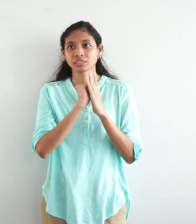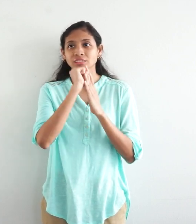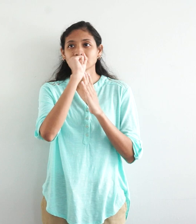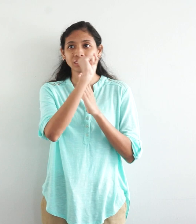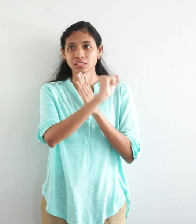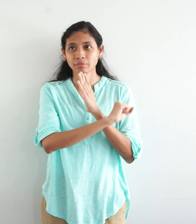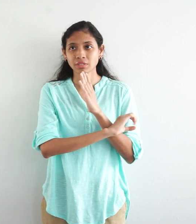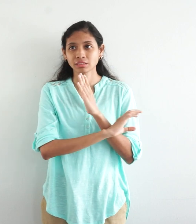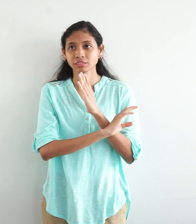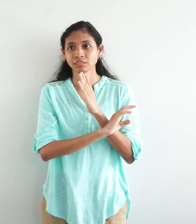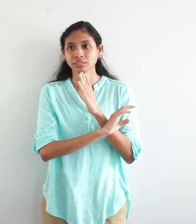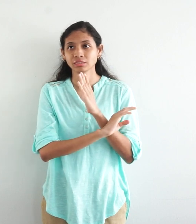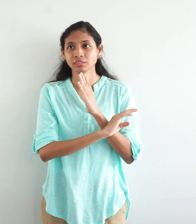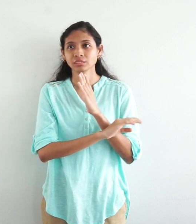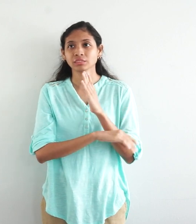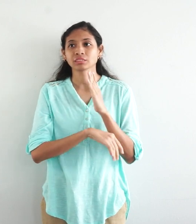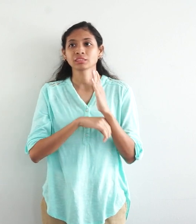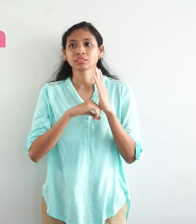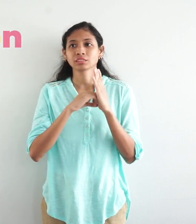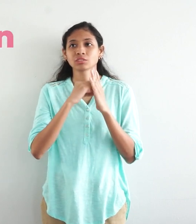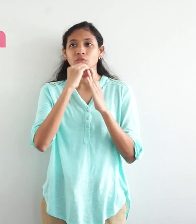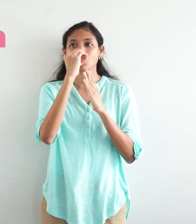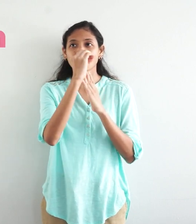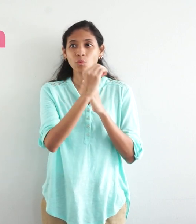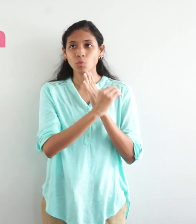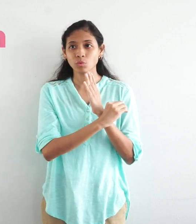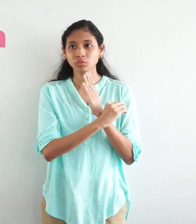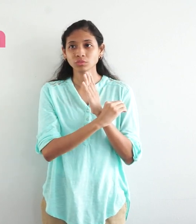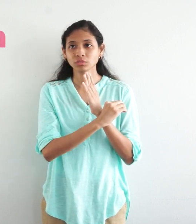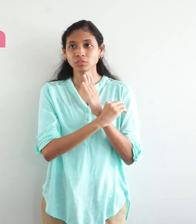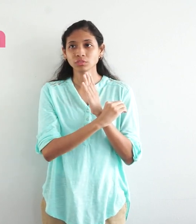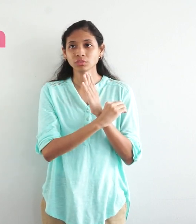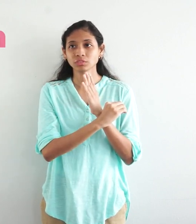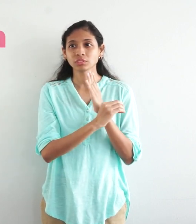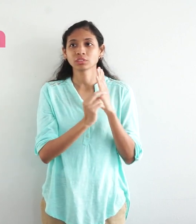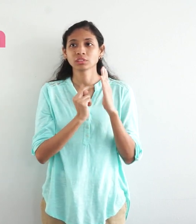October, November,